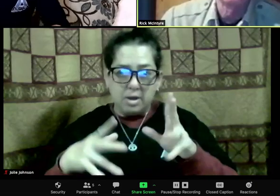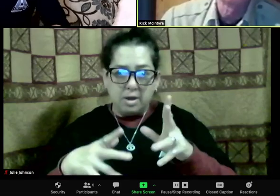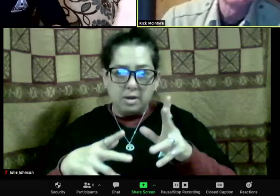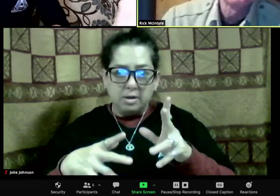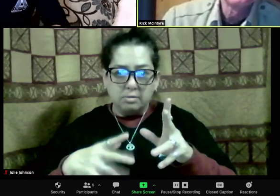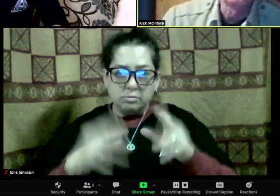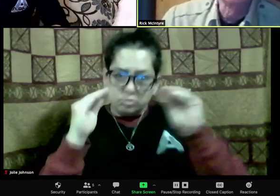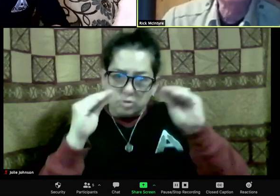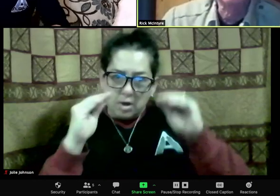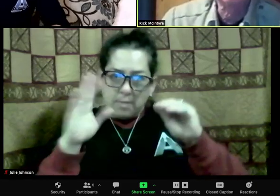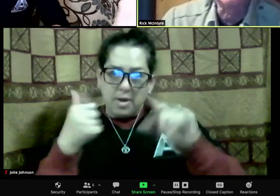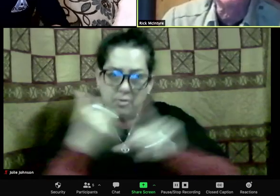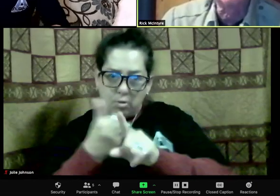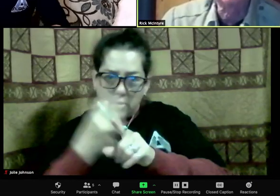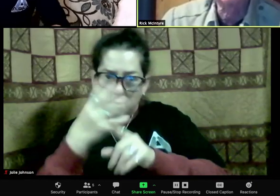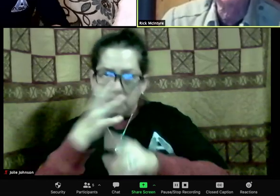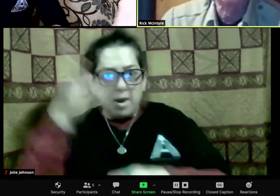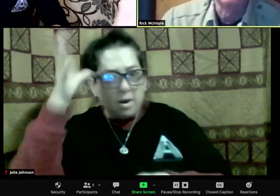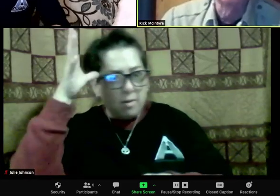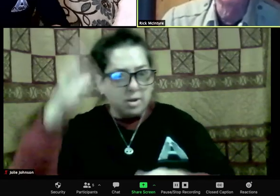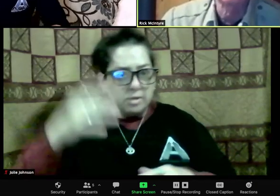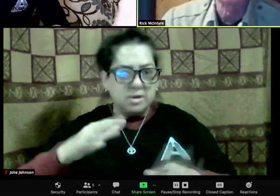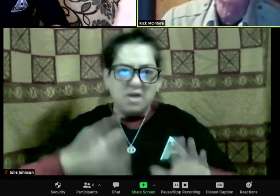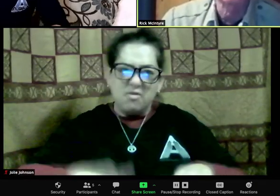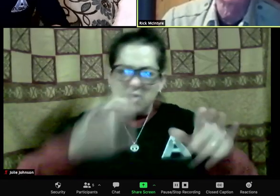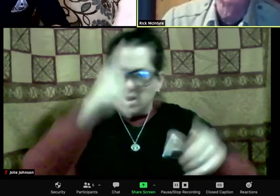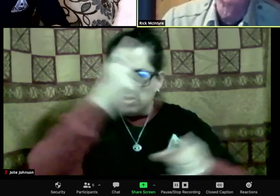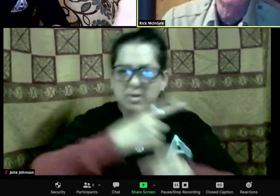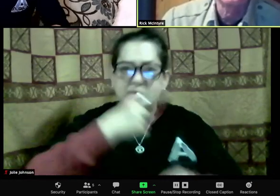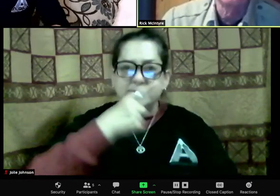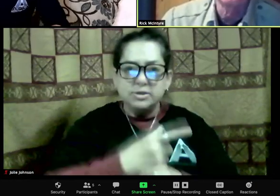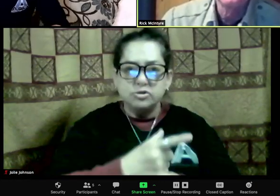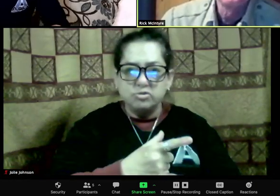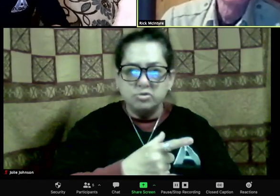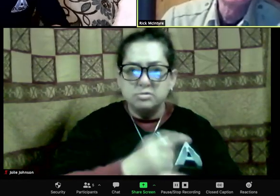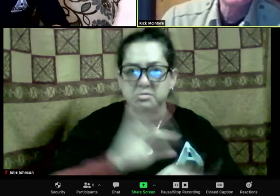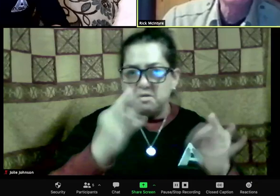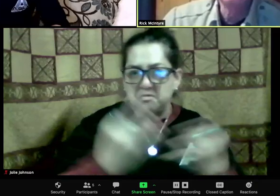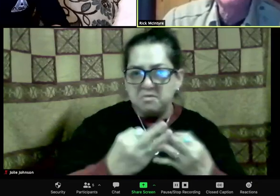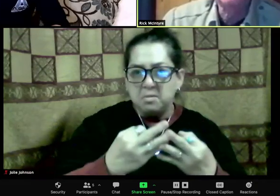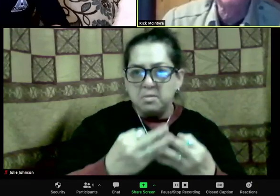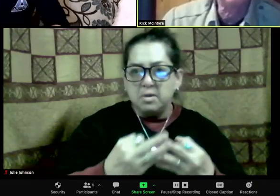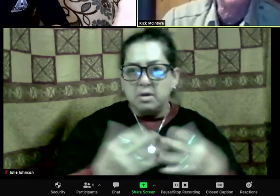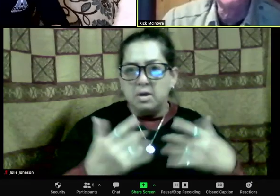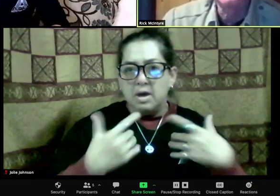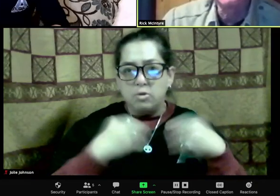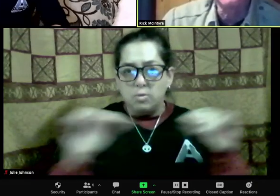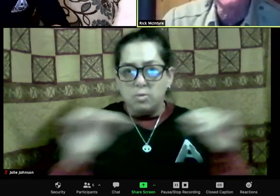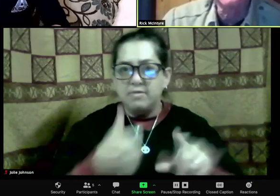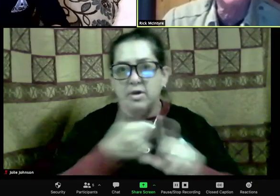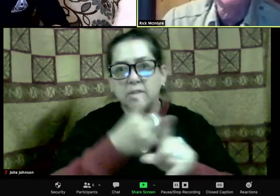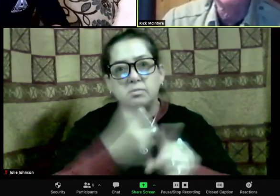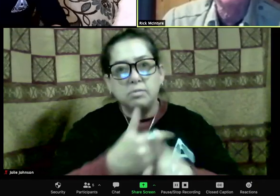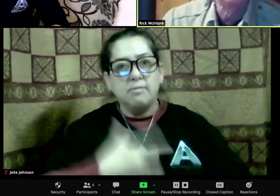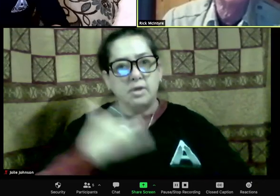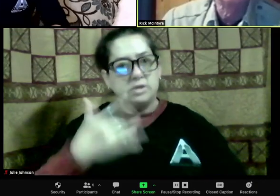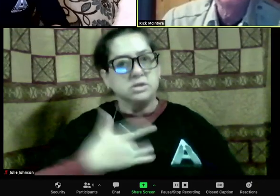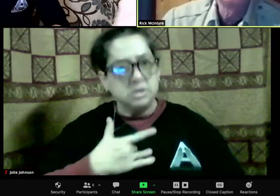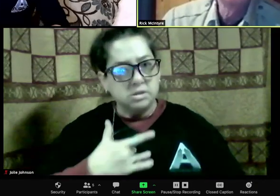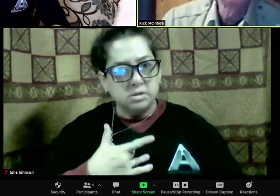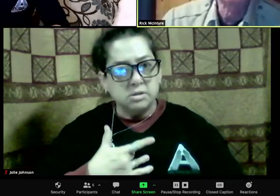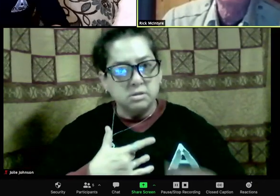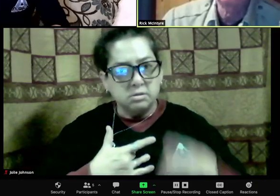experiences of my life. And it was especially poignant because these were first time parents.